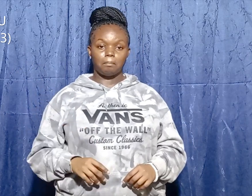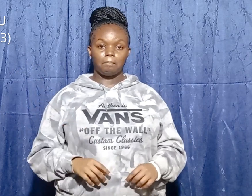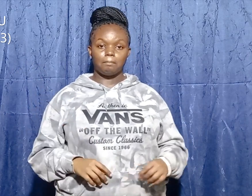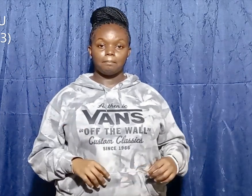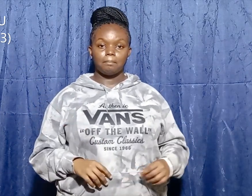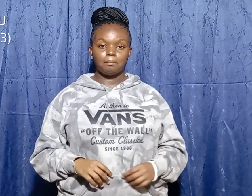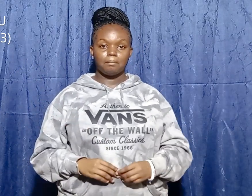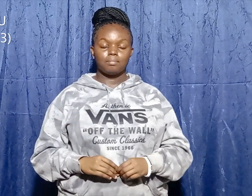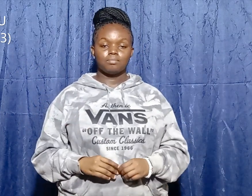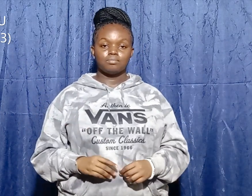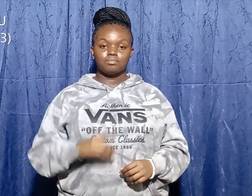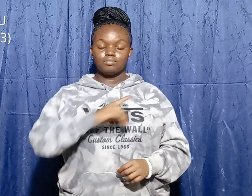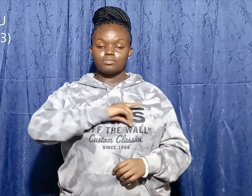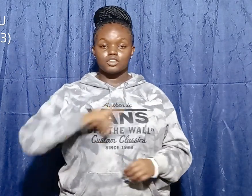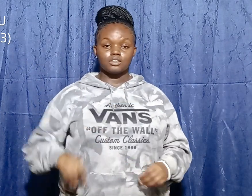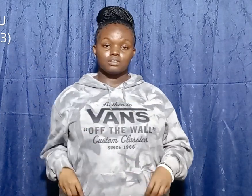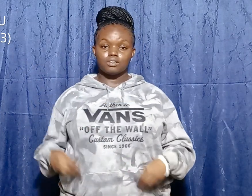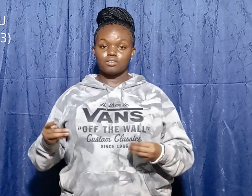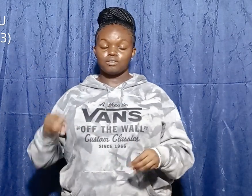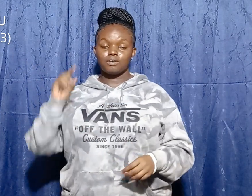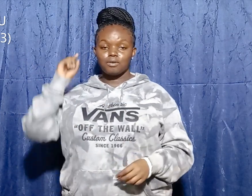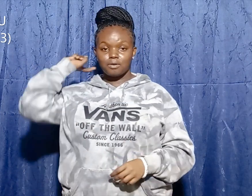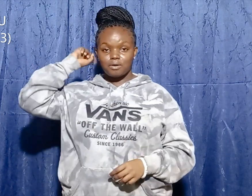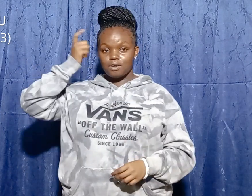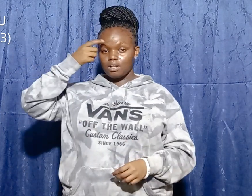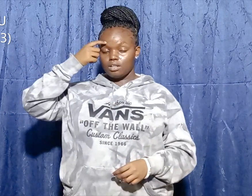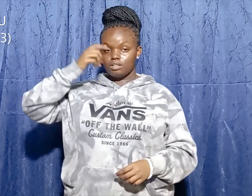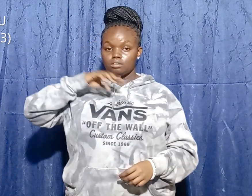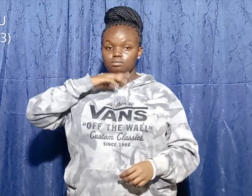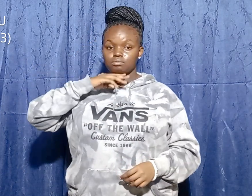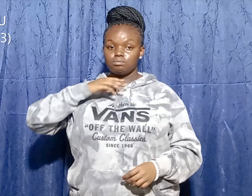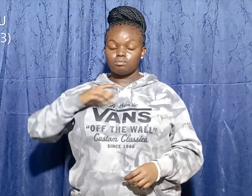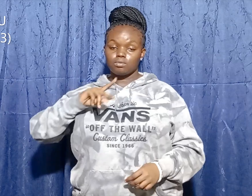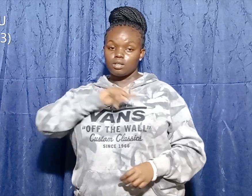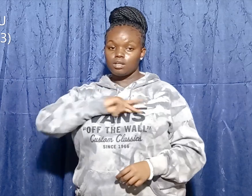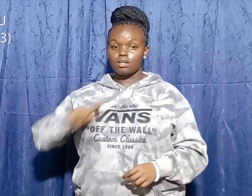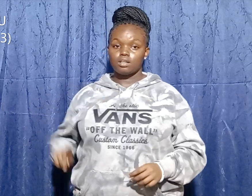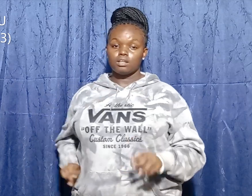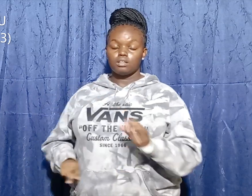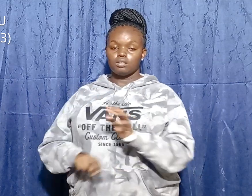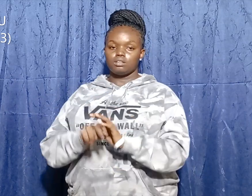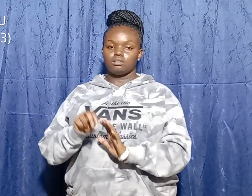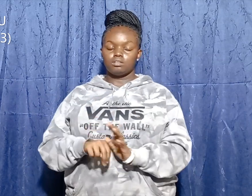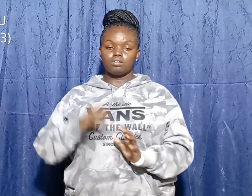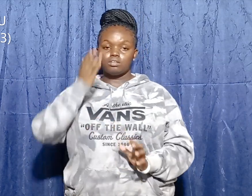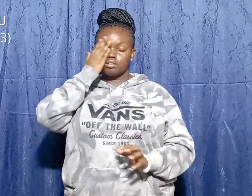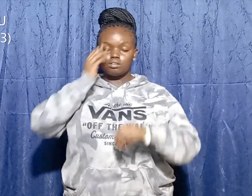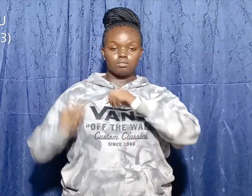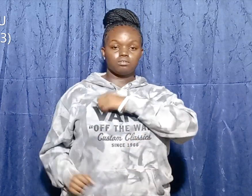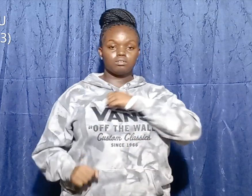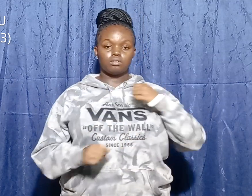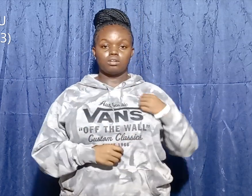to King Saul. Israelite soldiers saw David going and followed him to King Saul.